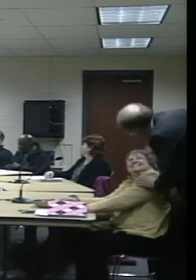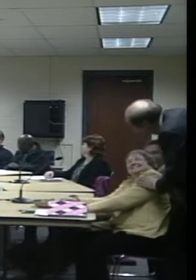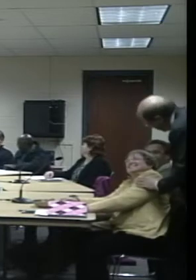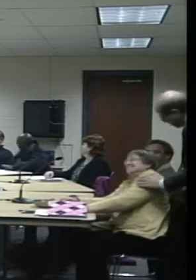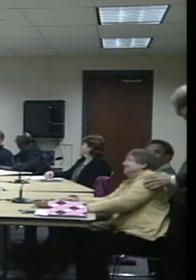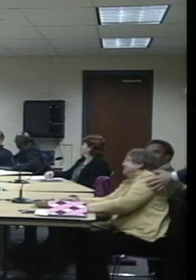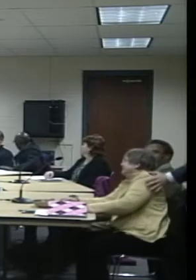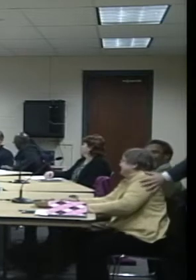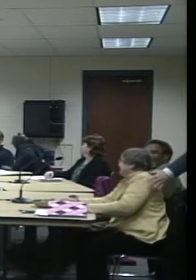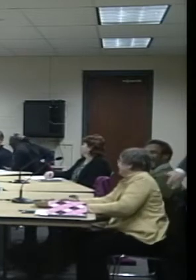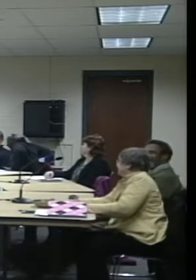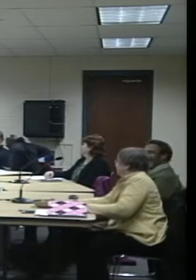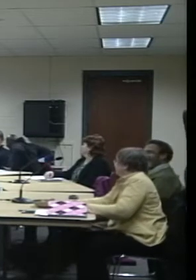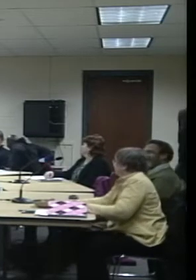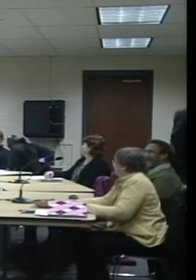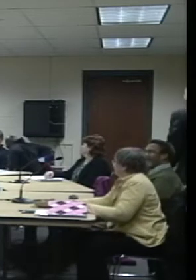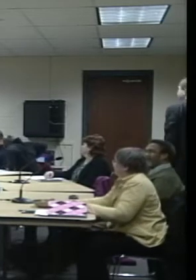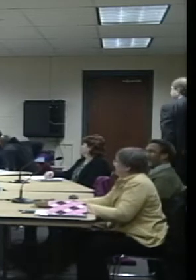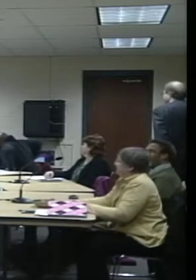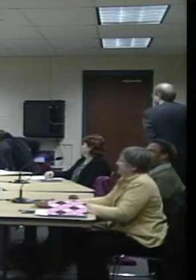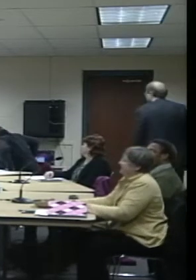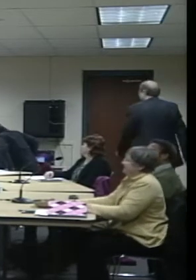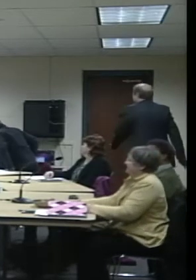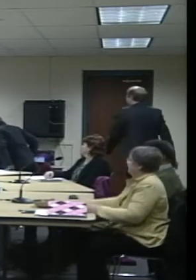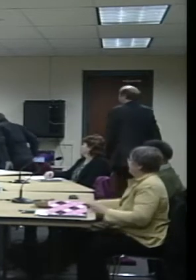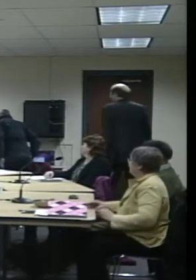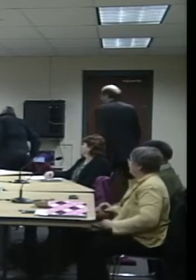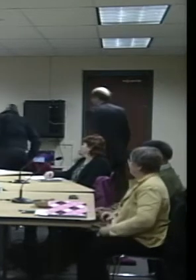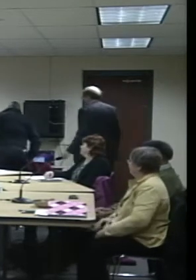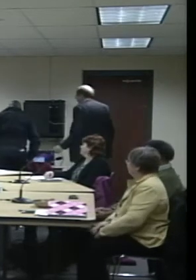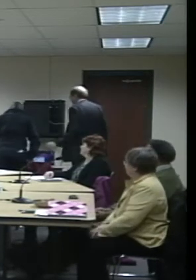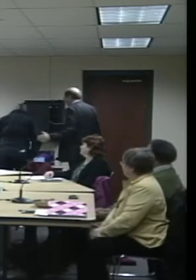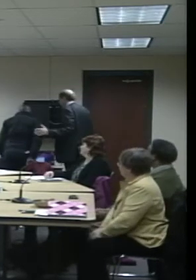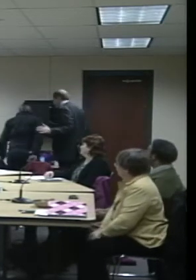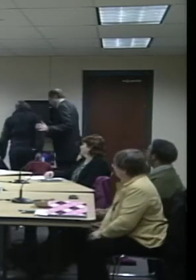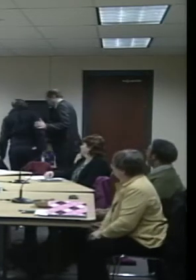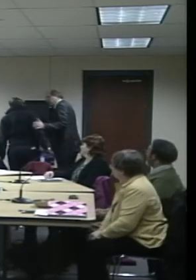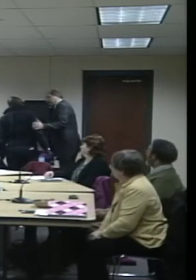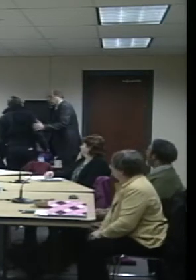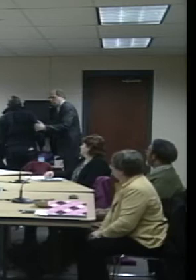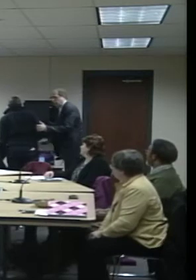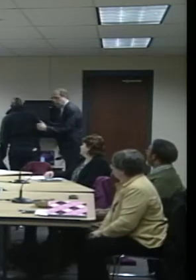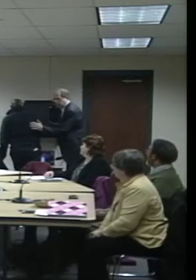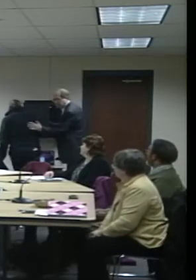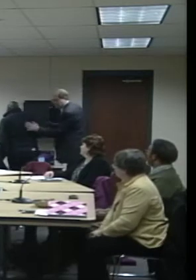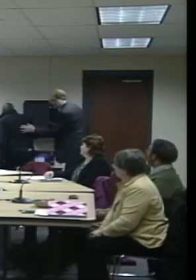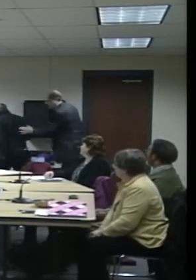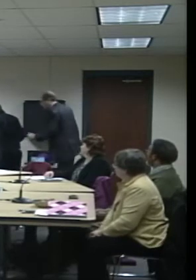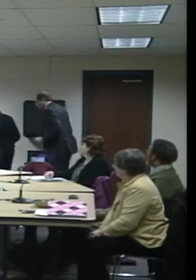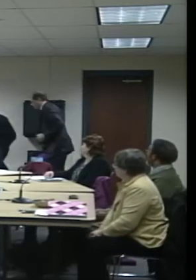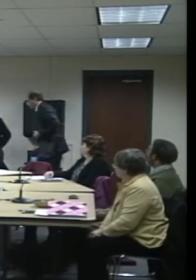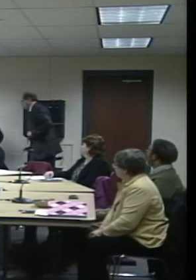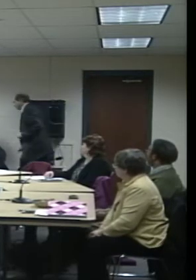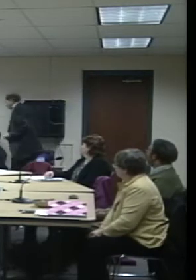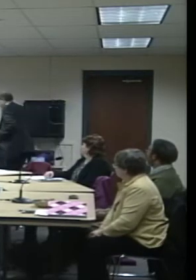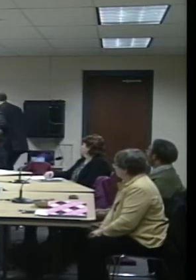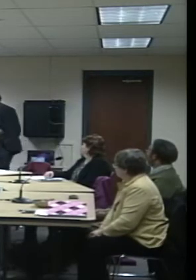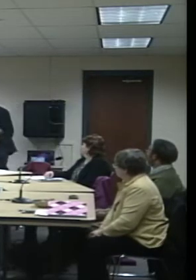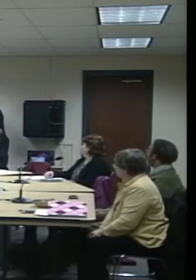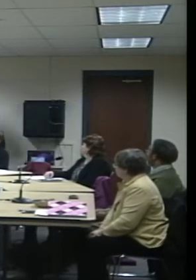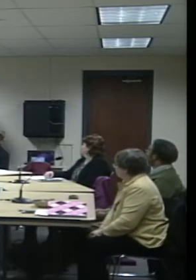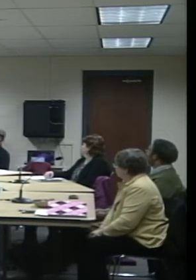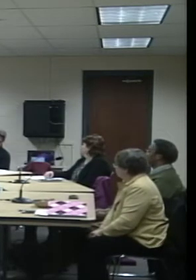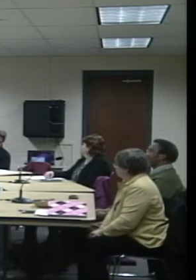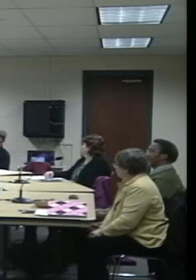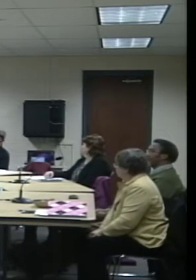Brick. So just to give you a sense of where you are. And we have one video testimony that we will show at the very